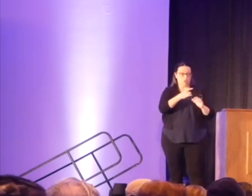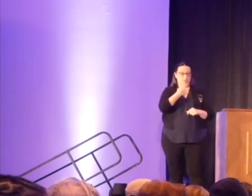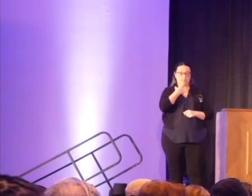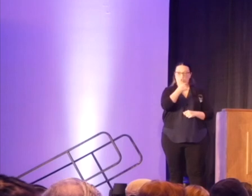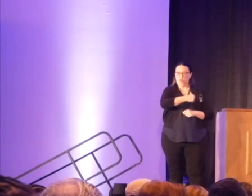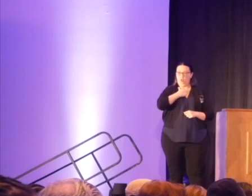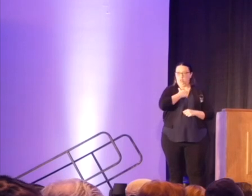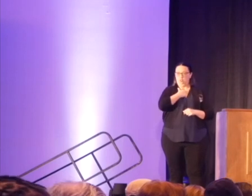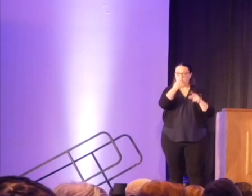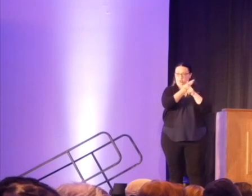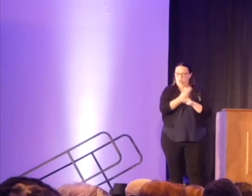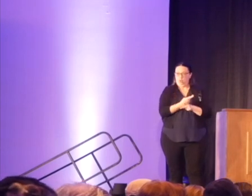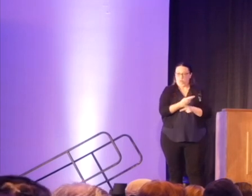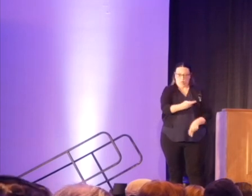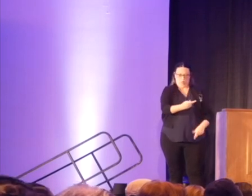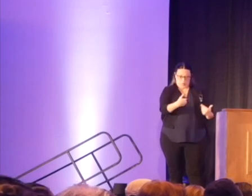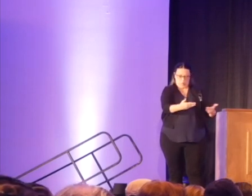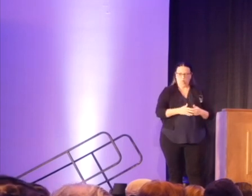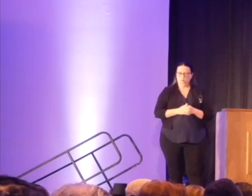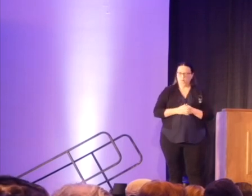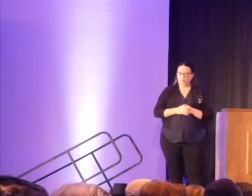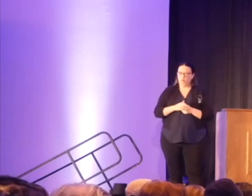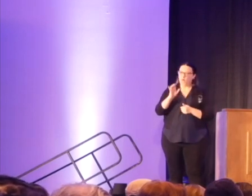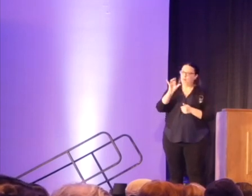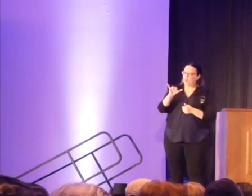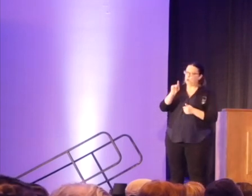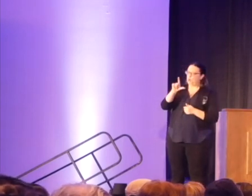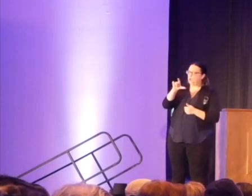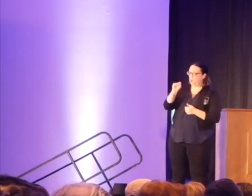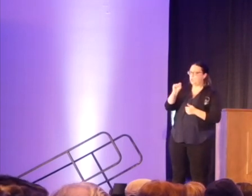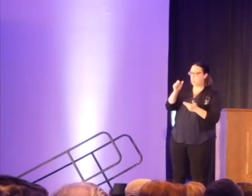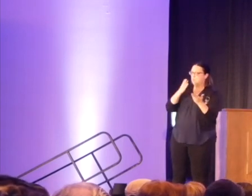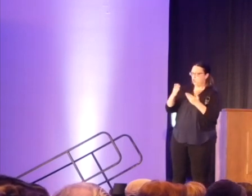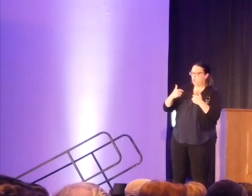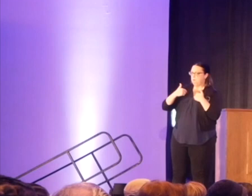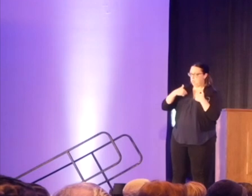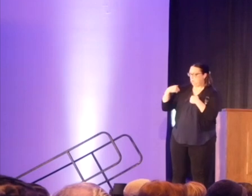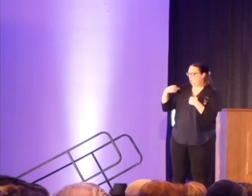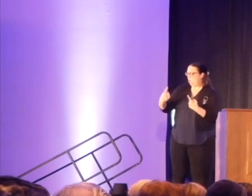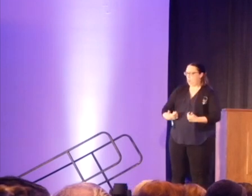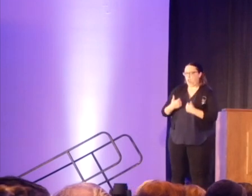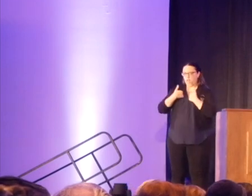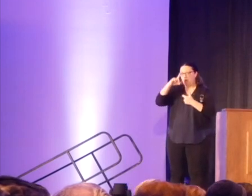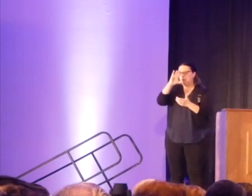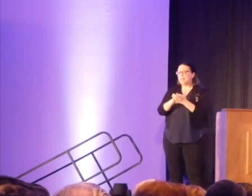other. Those are tools that have served me my entire life. The tool of believing in something bigger than myself,